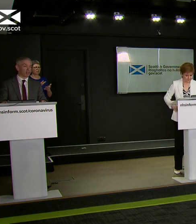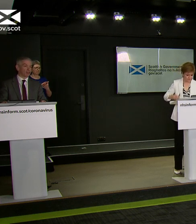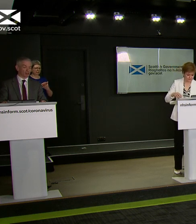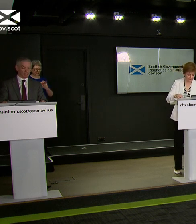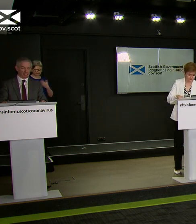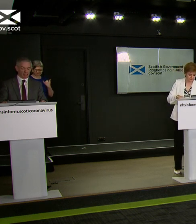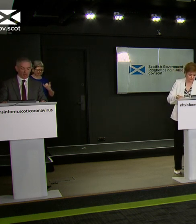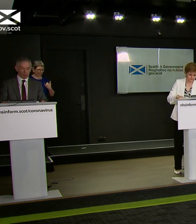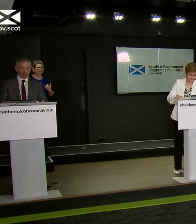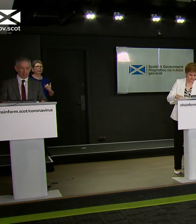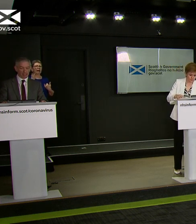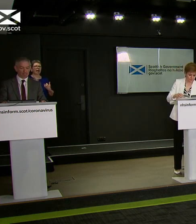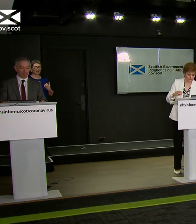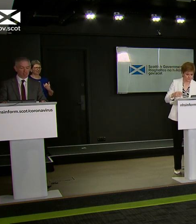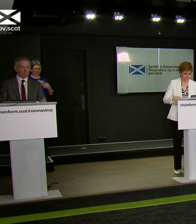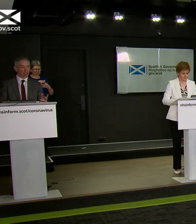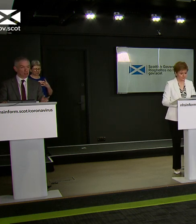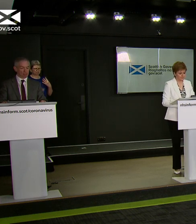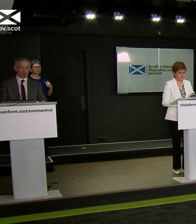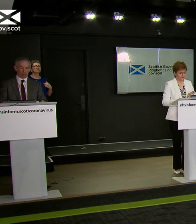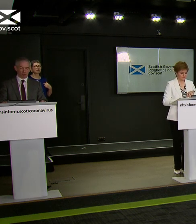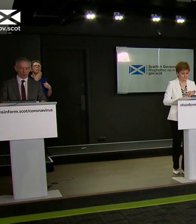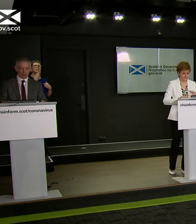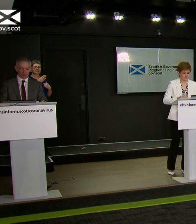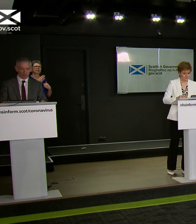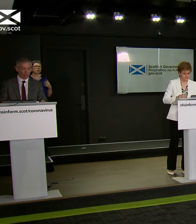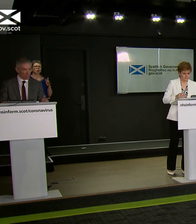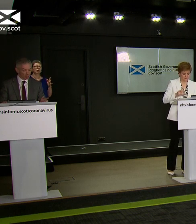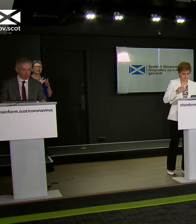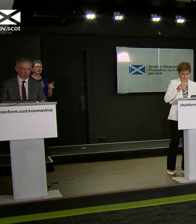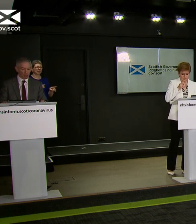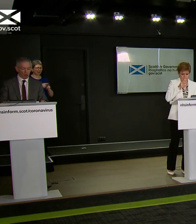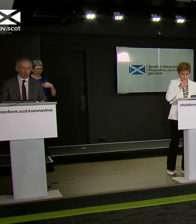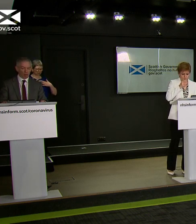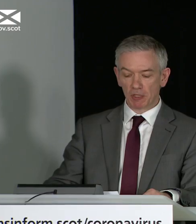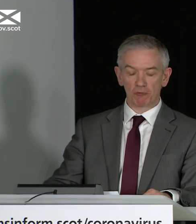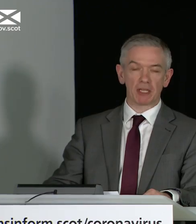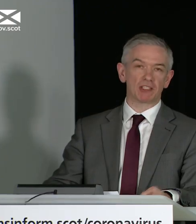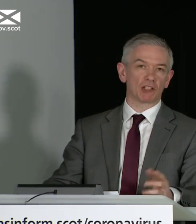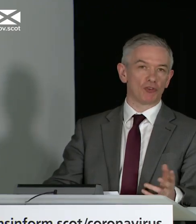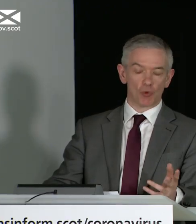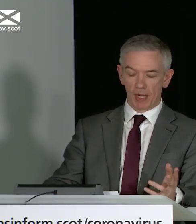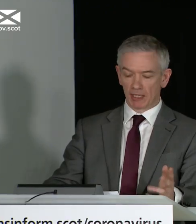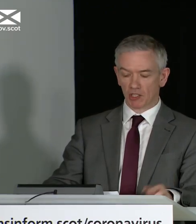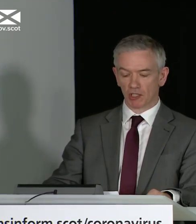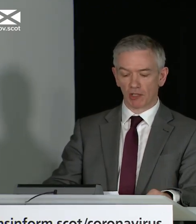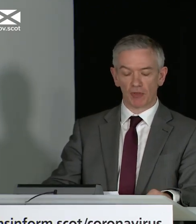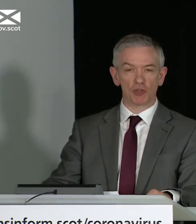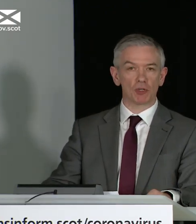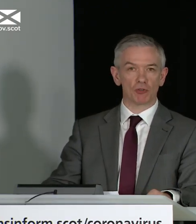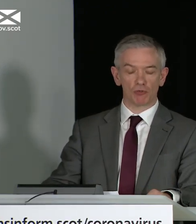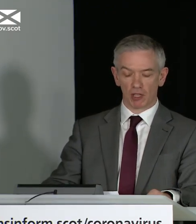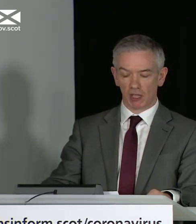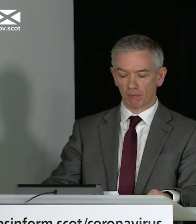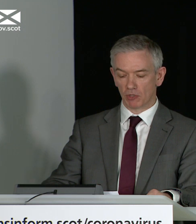clinical care that they need when they need it. This is especially important for symptoms like chest pain or when people experience a new weakness in the